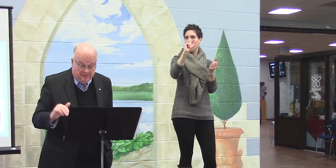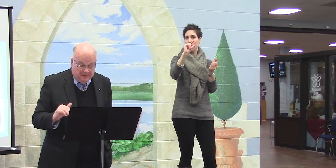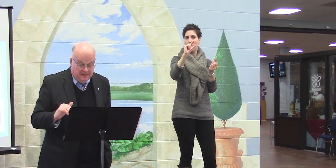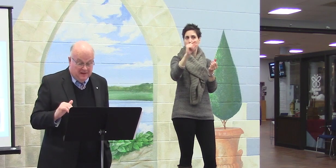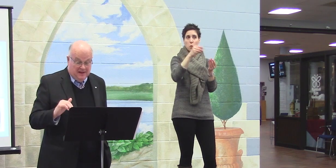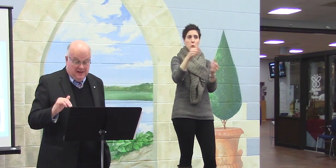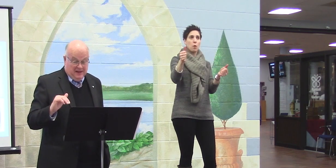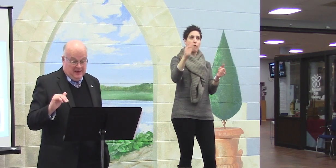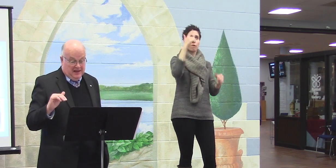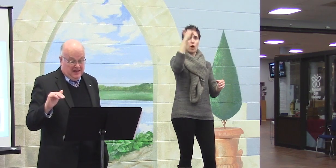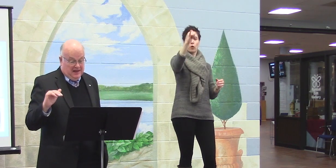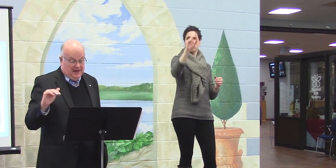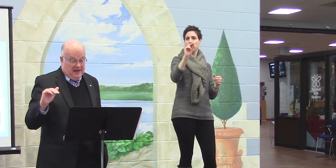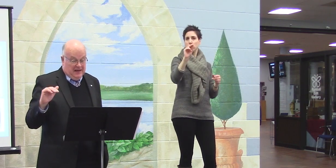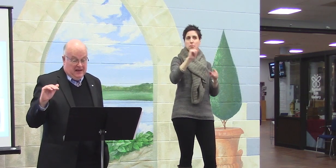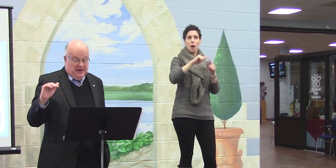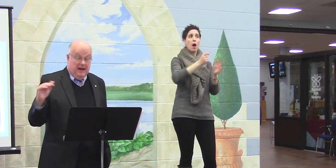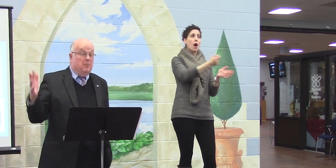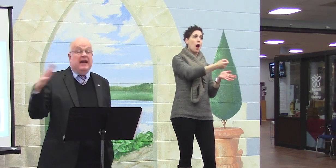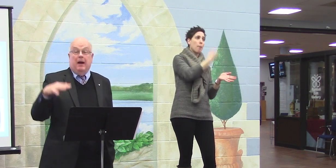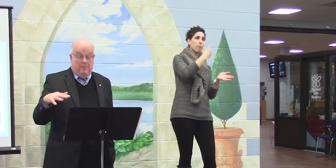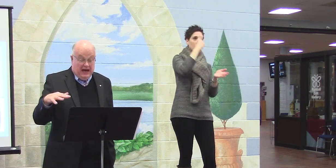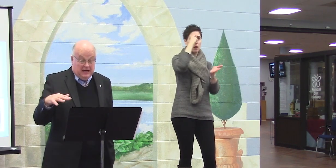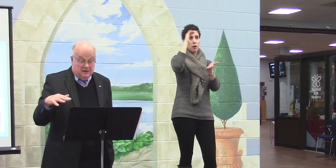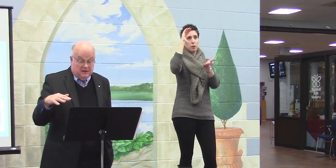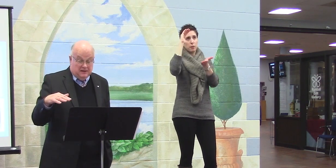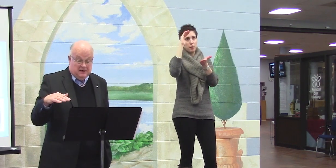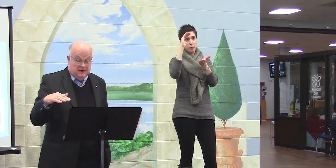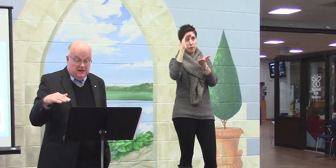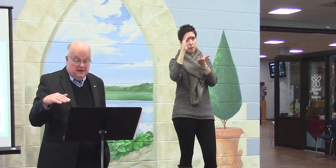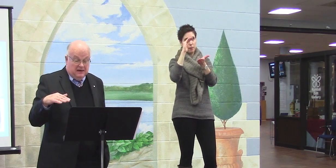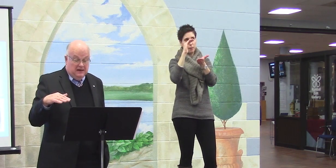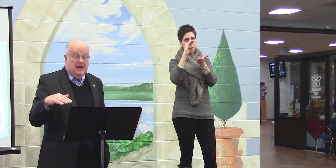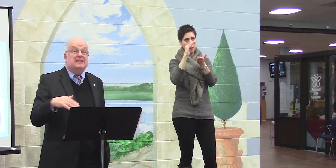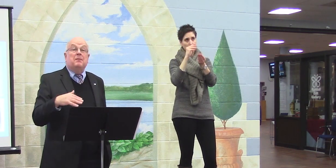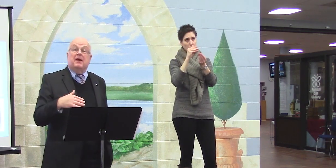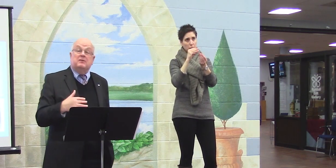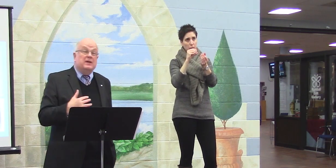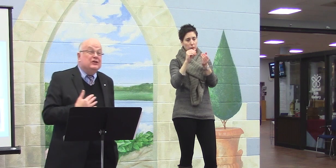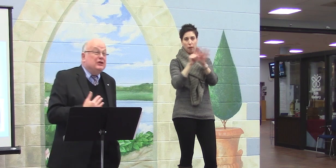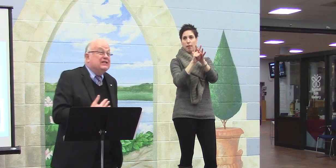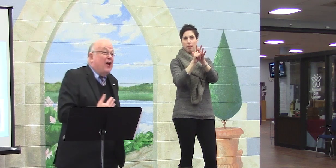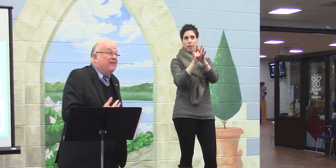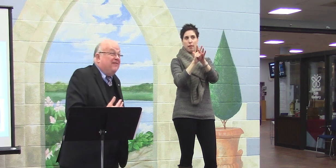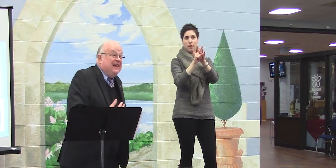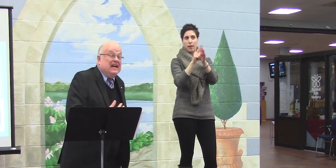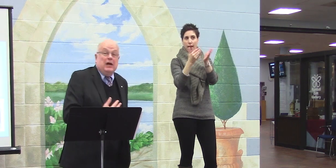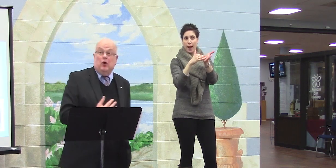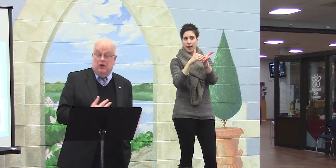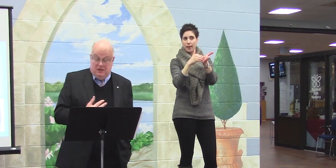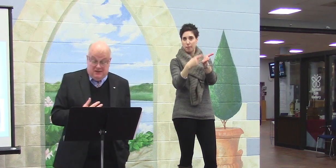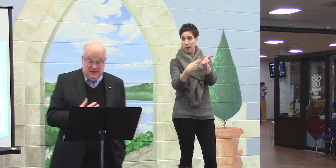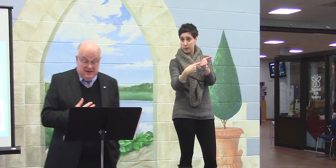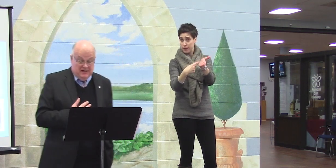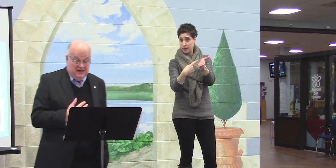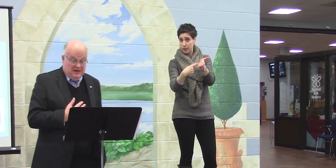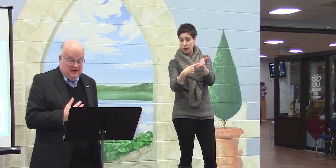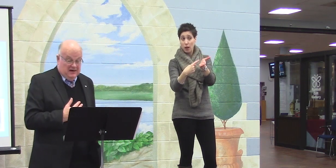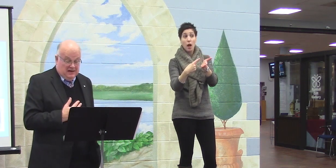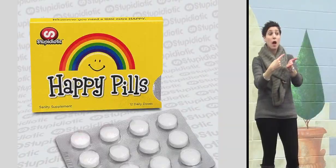might come back. And sometimes when you're just not feeling good,